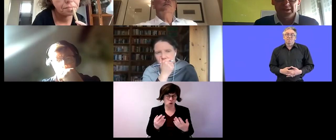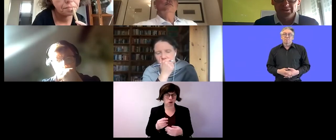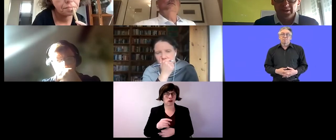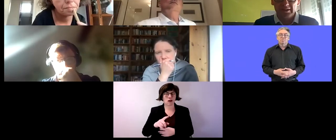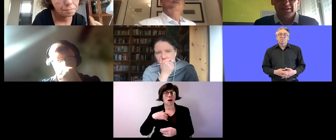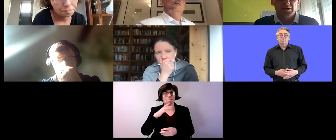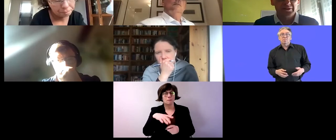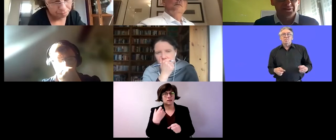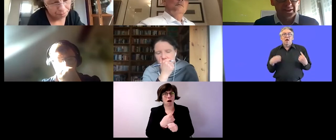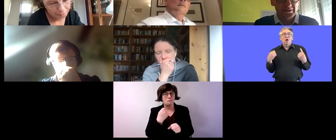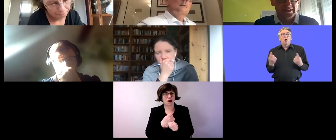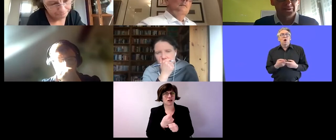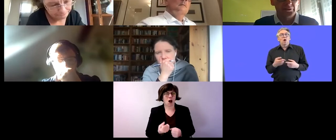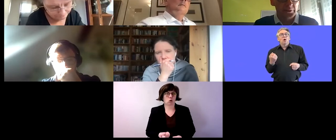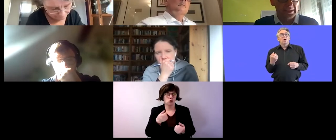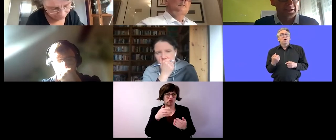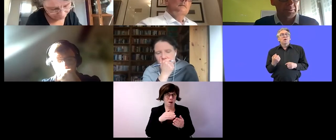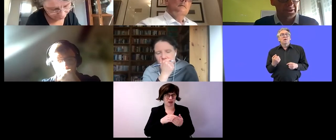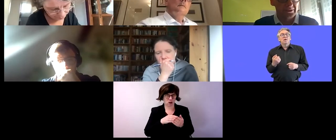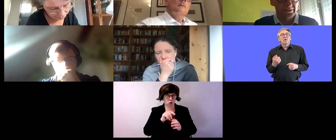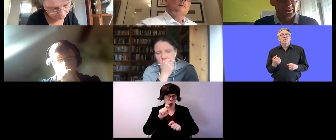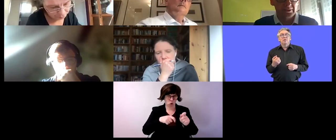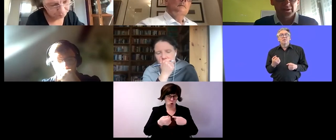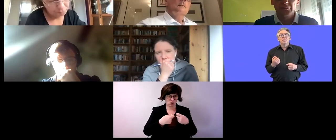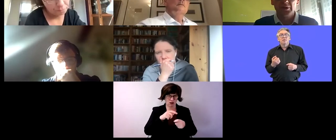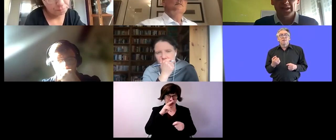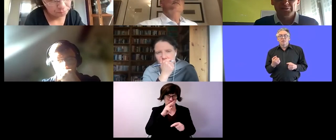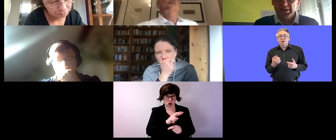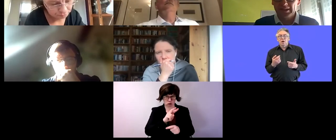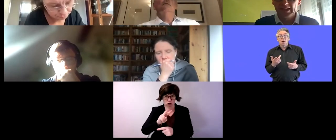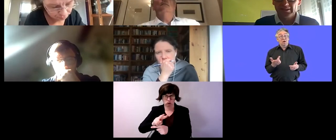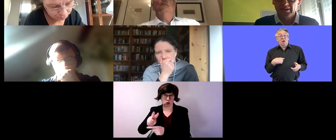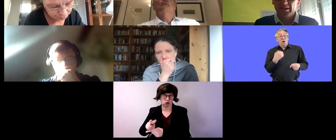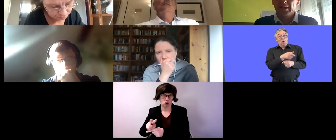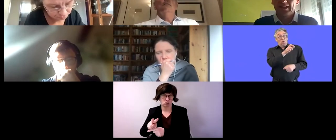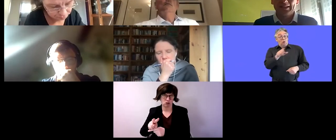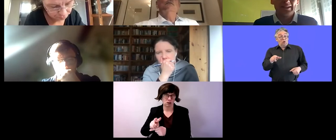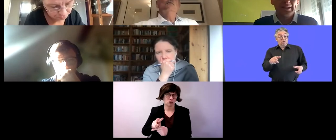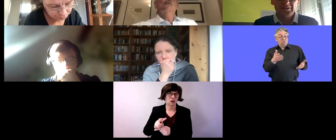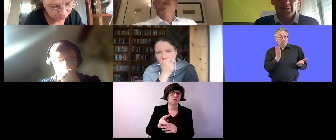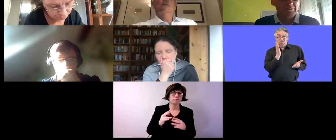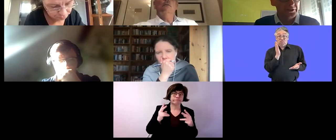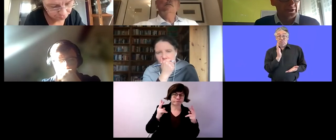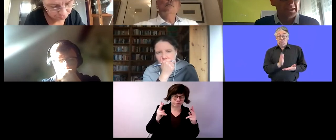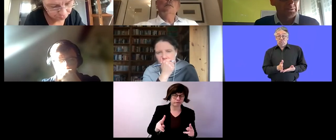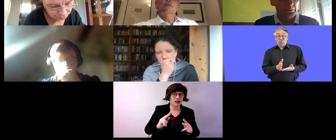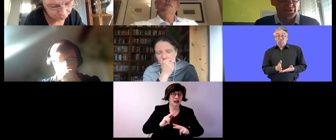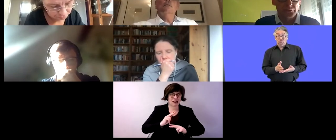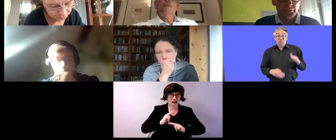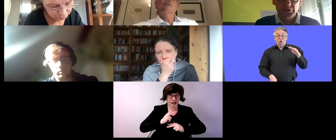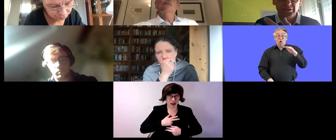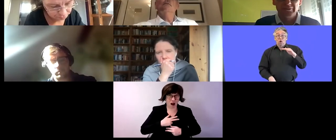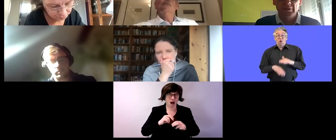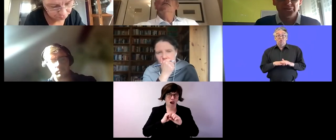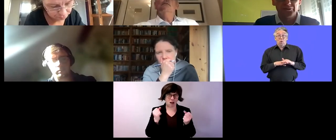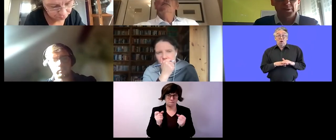companies they are considered as real employees so everyone gets at least the official minimum wage